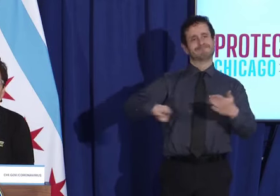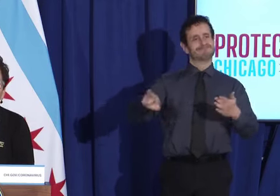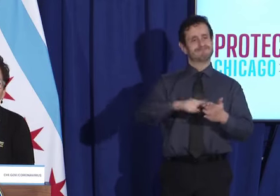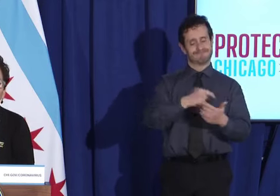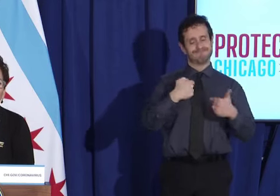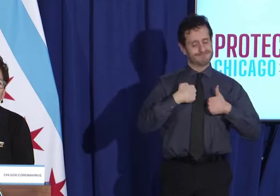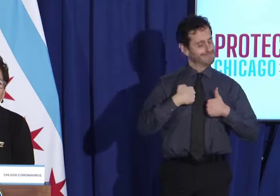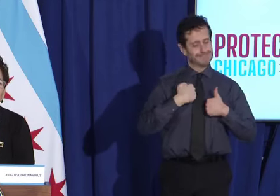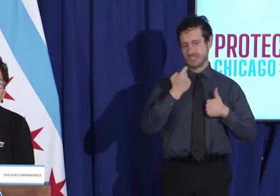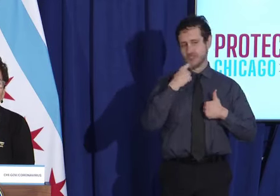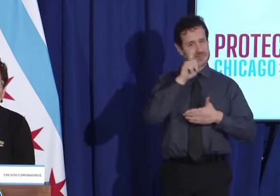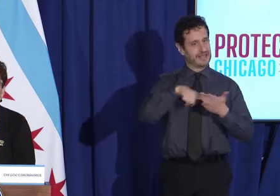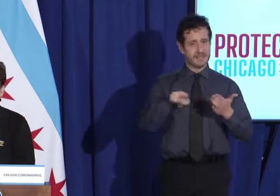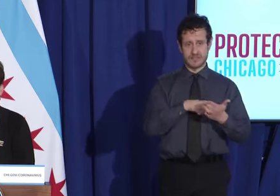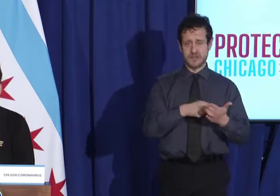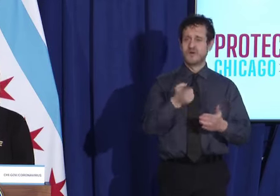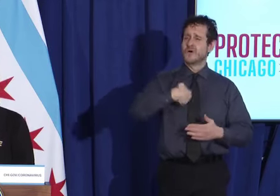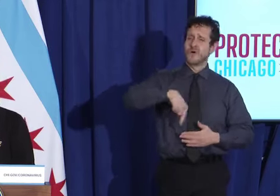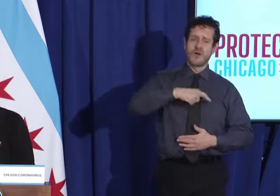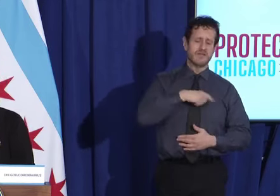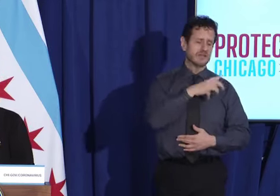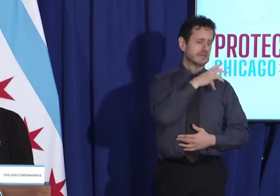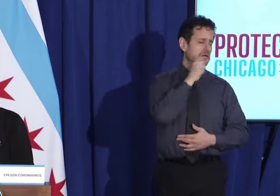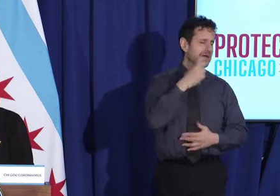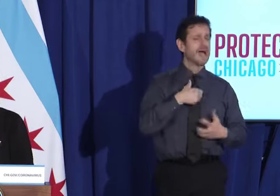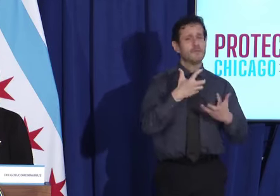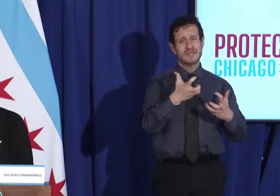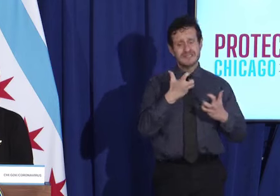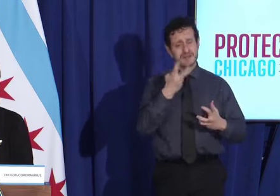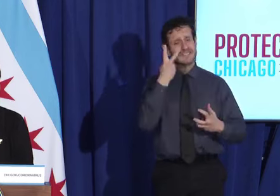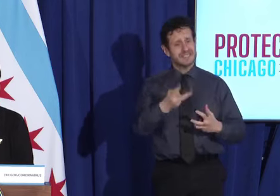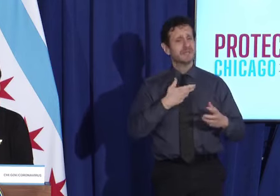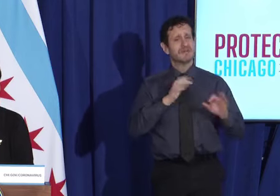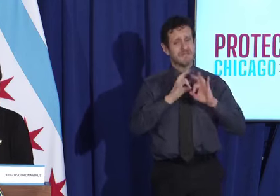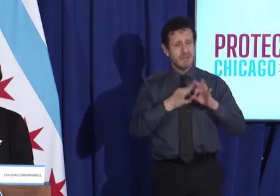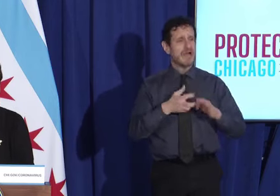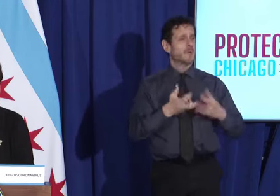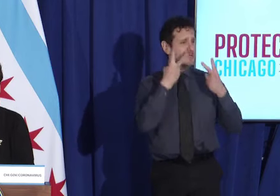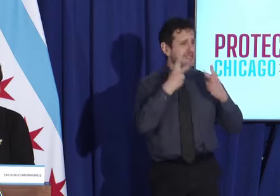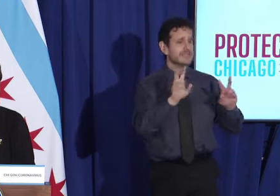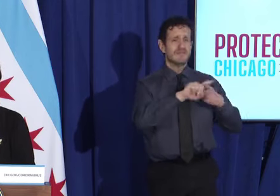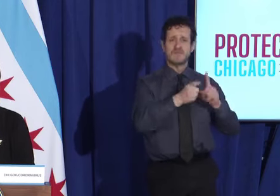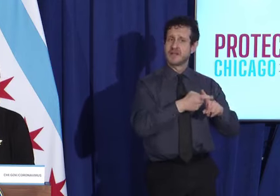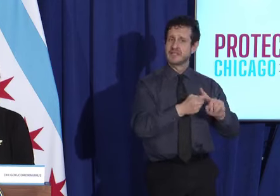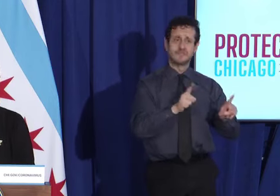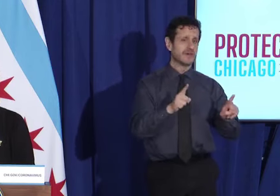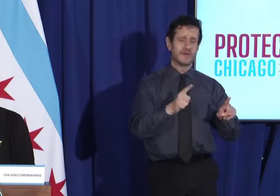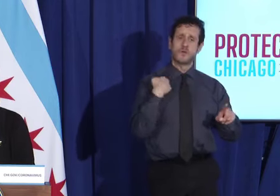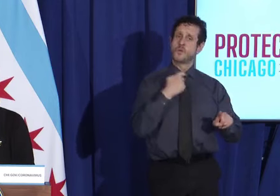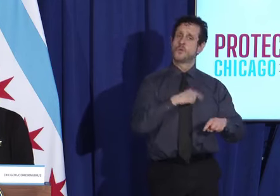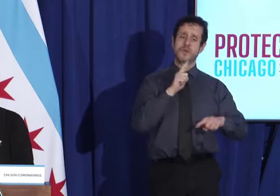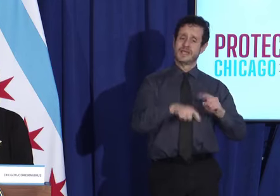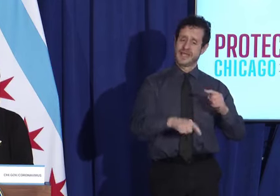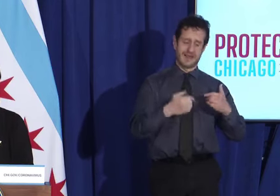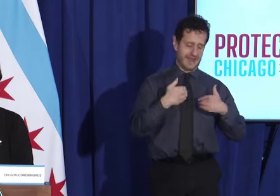we want to see our loved ones, but we cannot put in danger our lives, the lives of the loved ones that live with